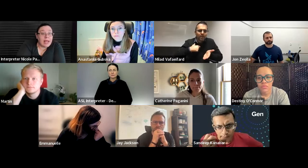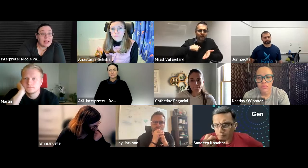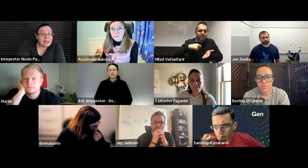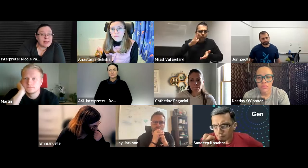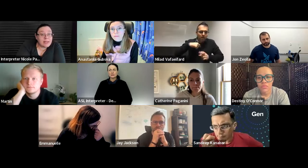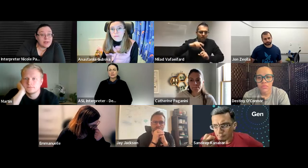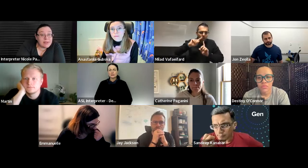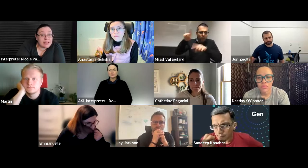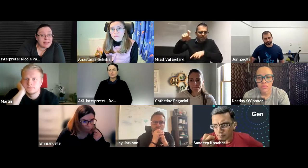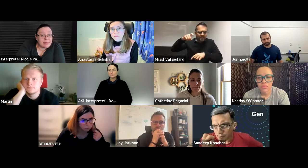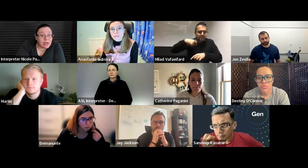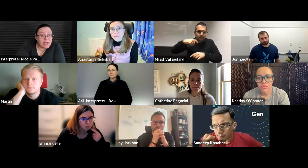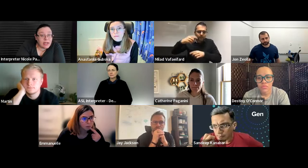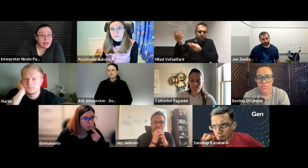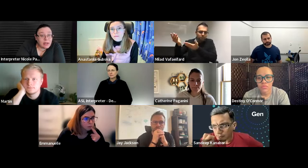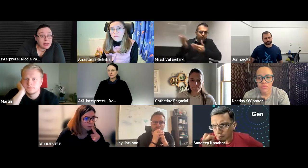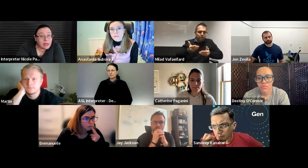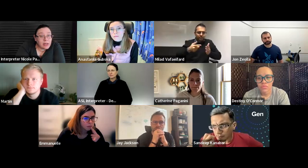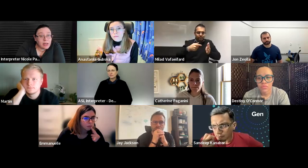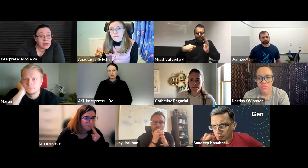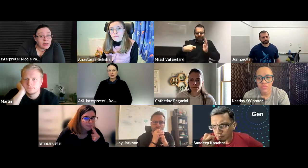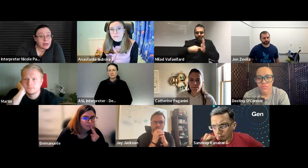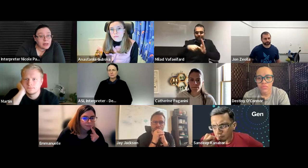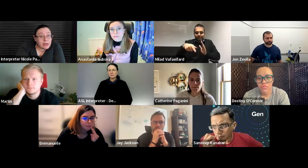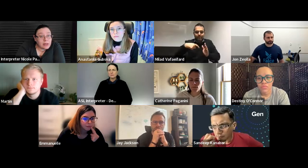awesome and excuse me this is martin here